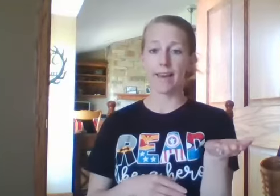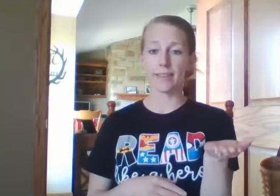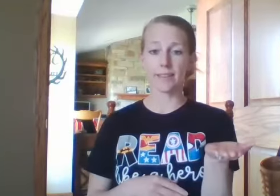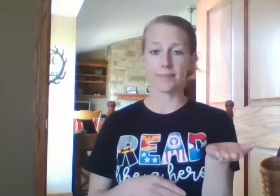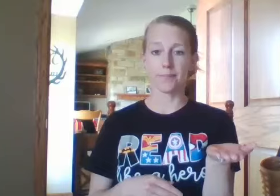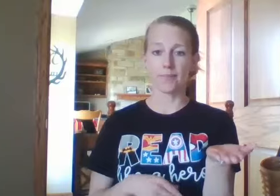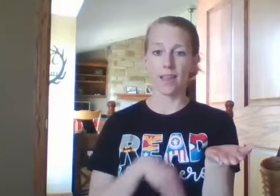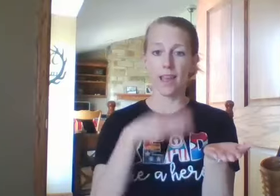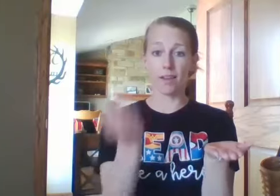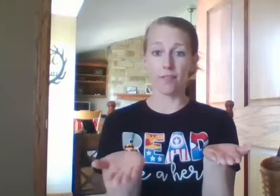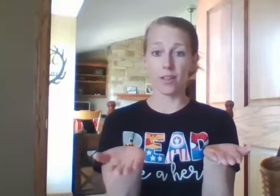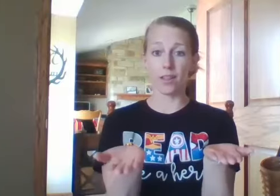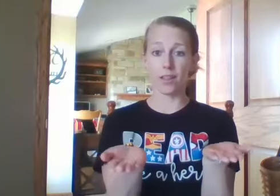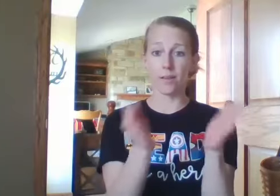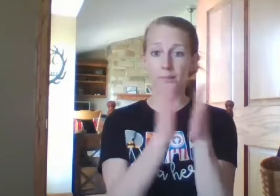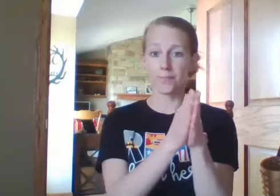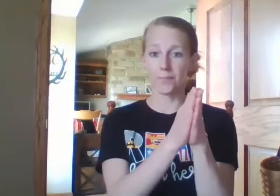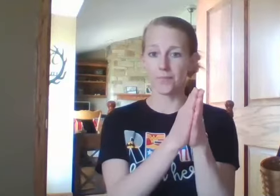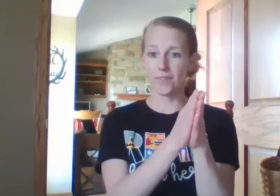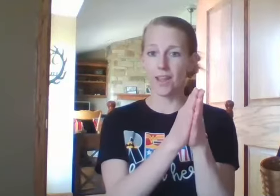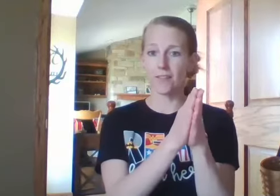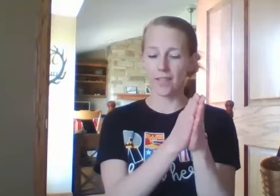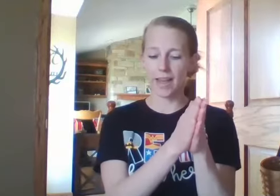Ex. Add full. Flex.